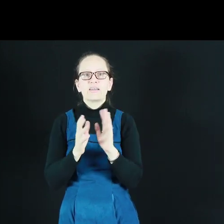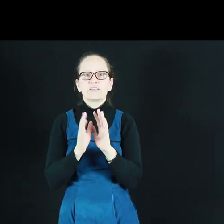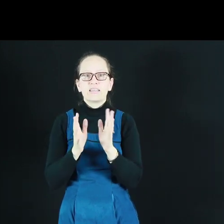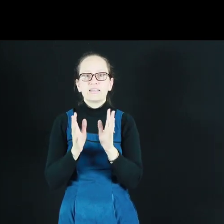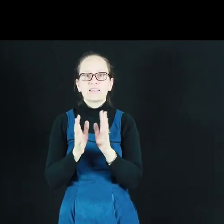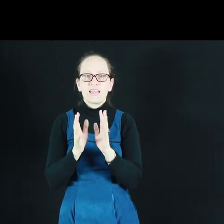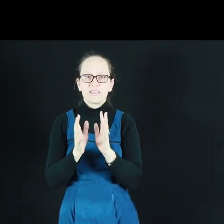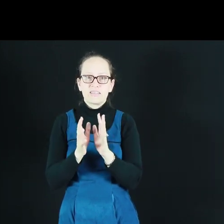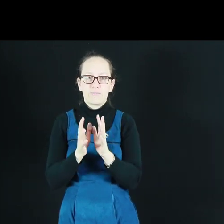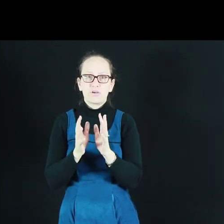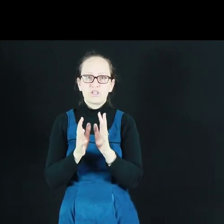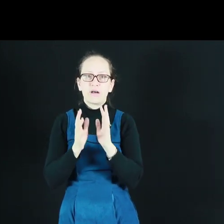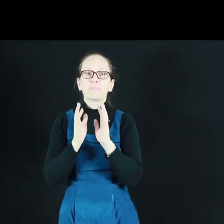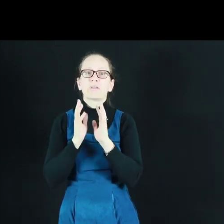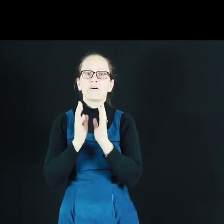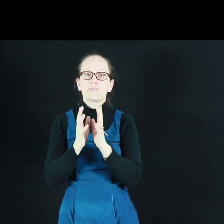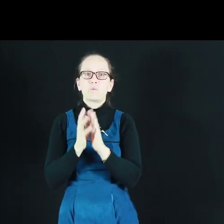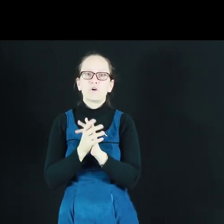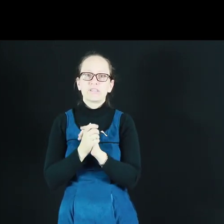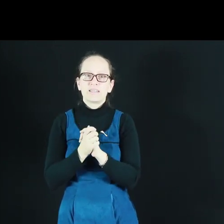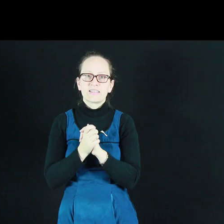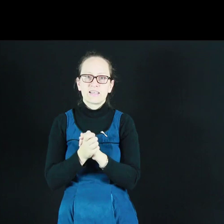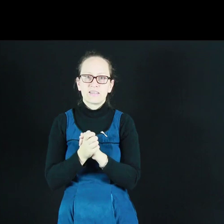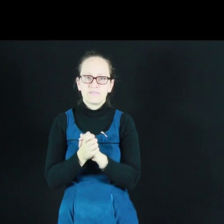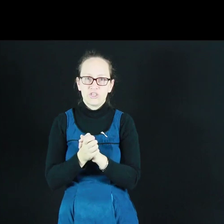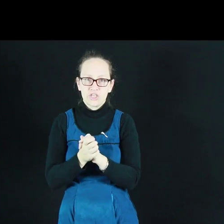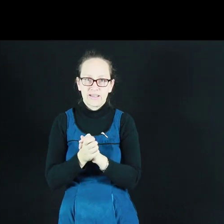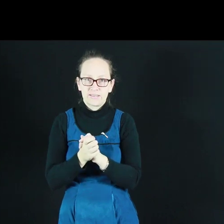to indicate the temperature of the water inside the fish tank.